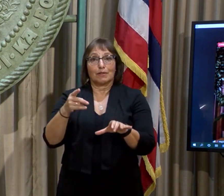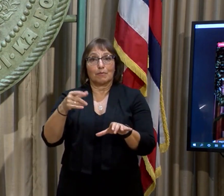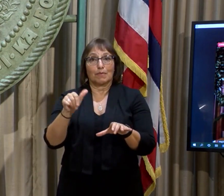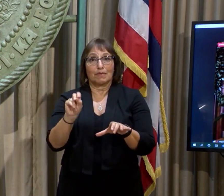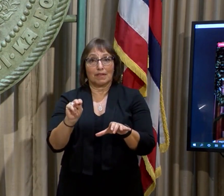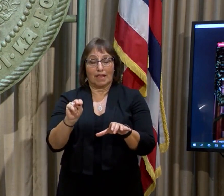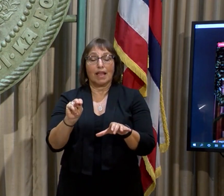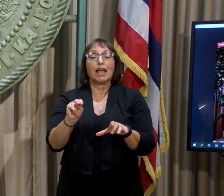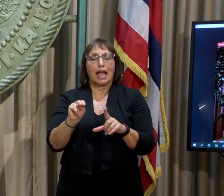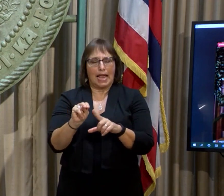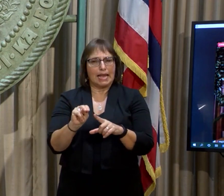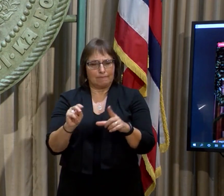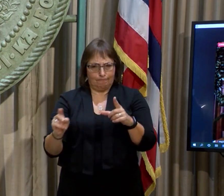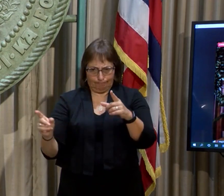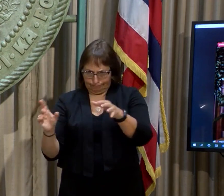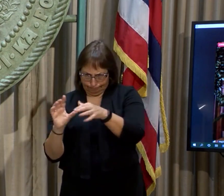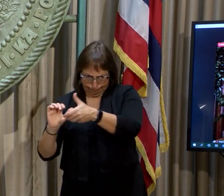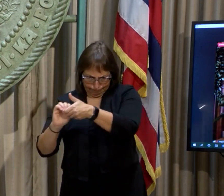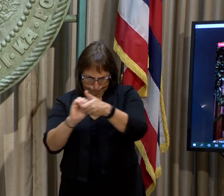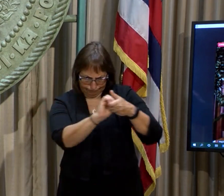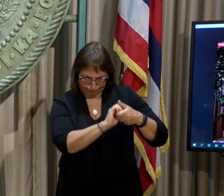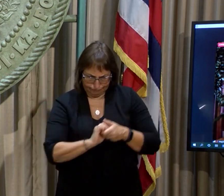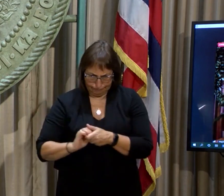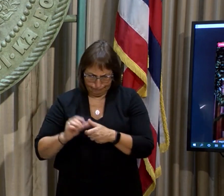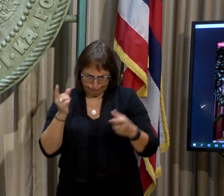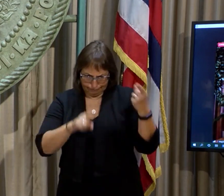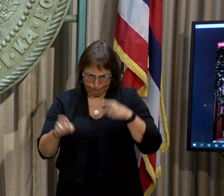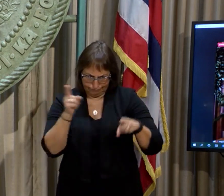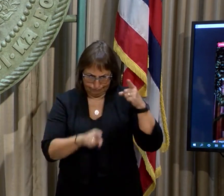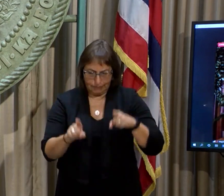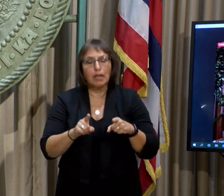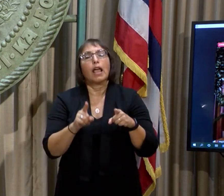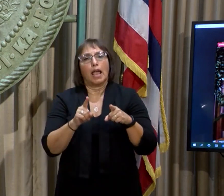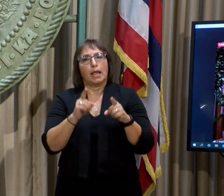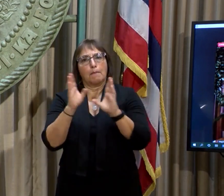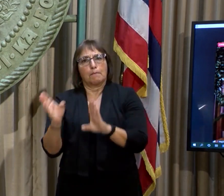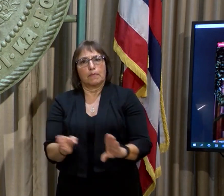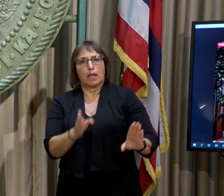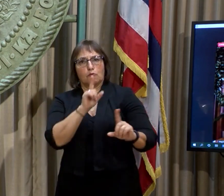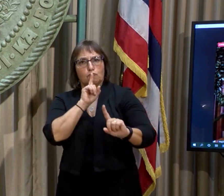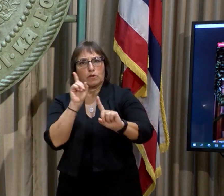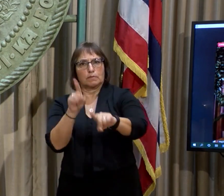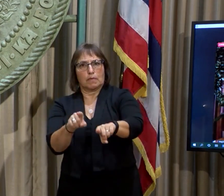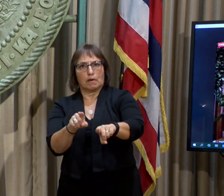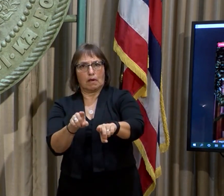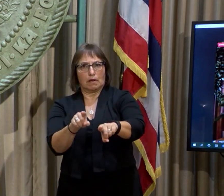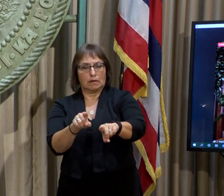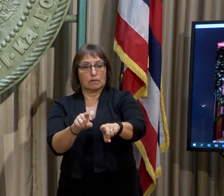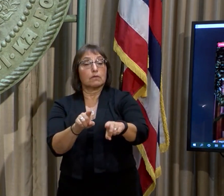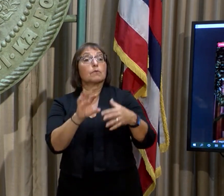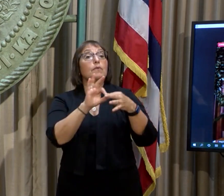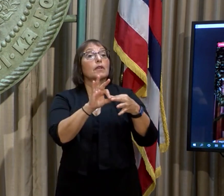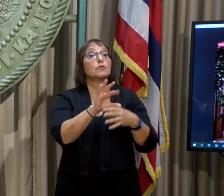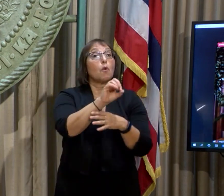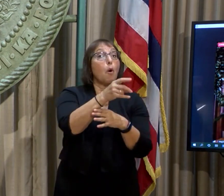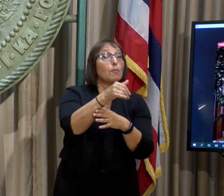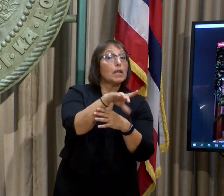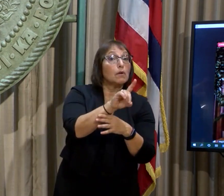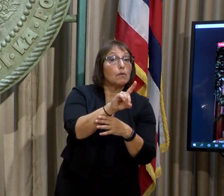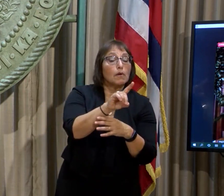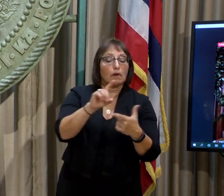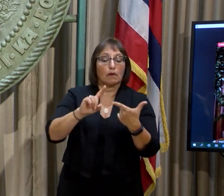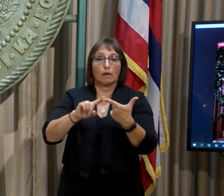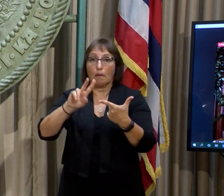coordinated response to not only opioids, but also metamphetamines and other prevalent